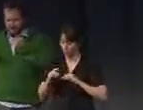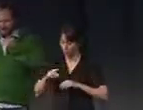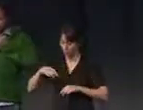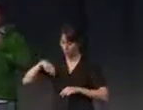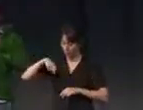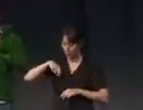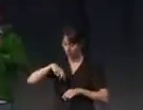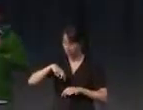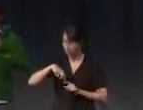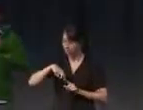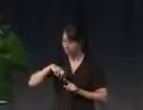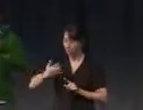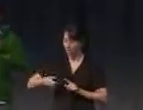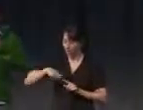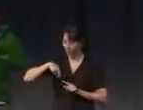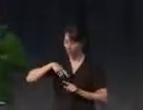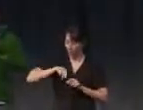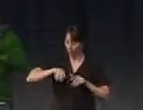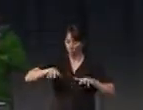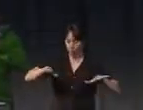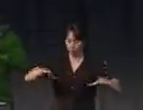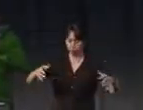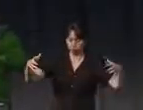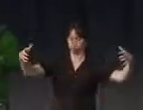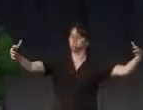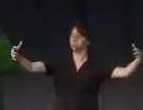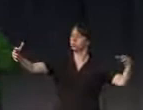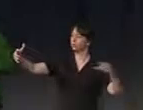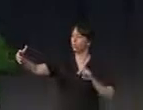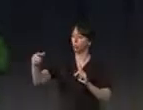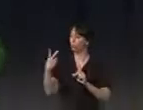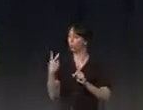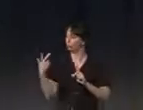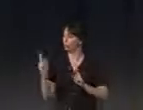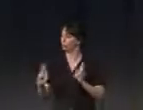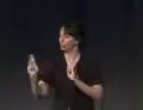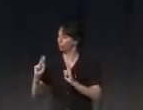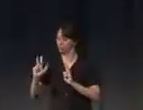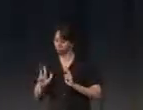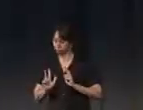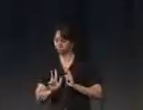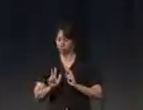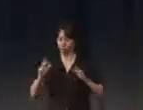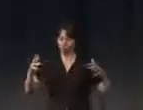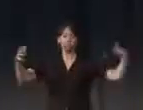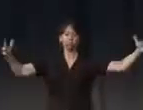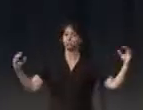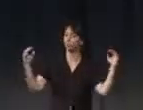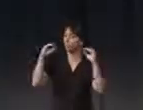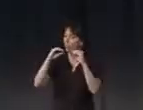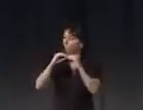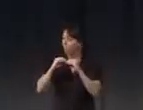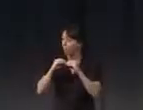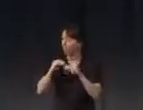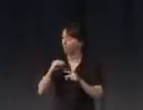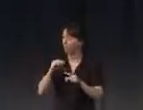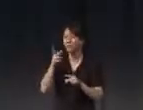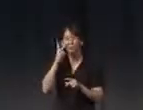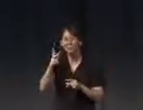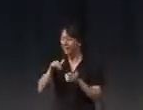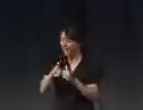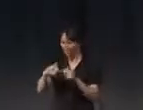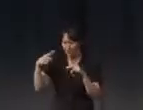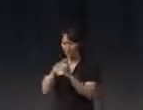amount of space. If you are with two or three people, you open more. You see how complicated it is for me to try to explain something you